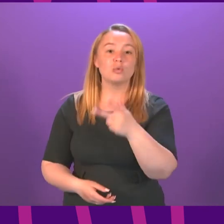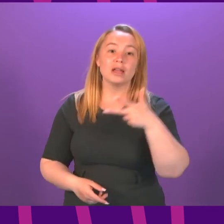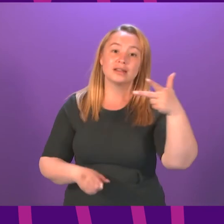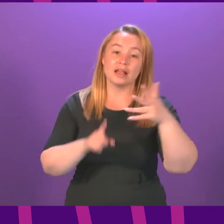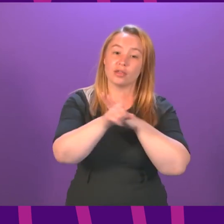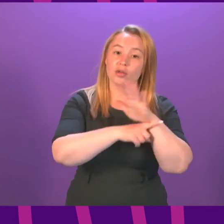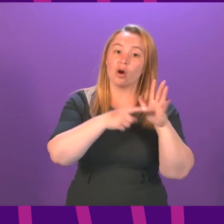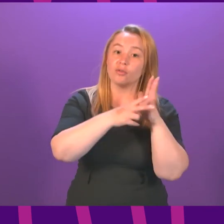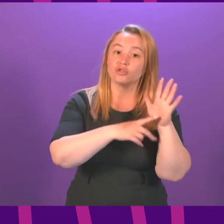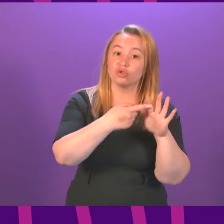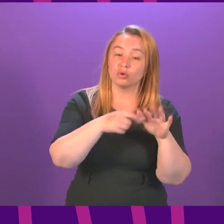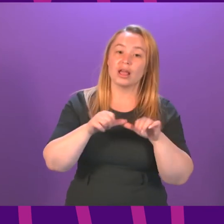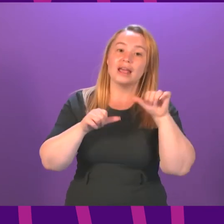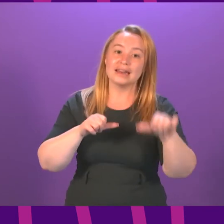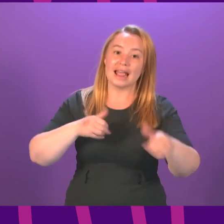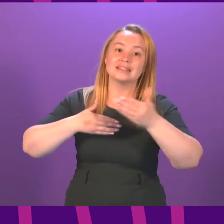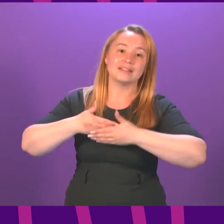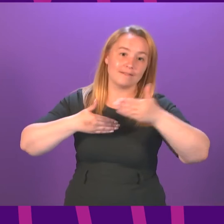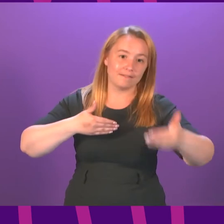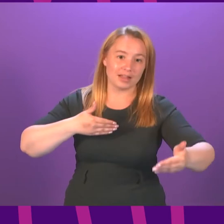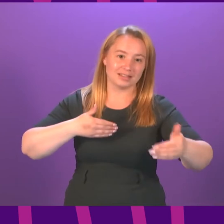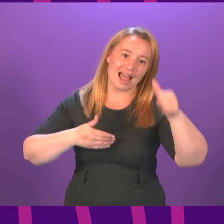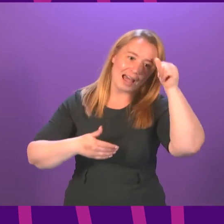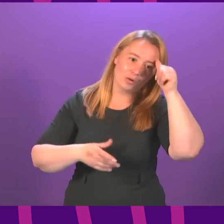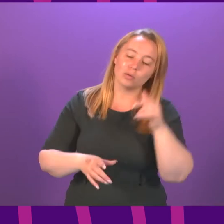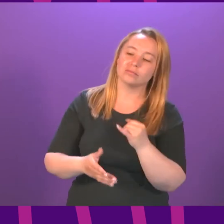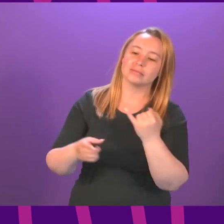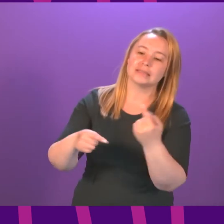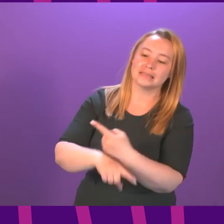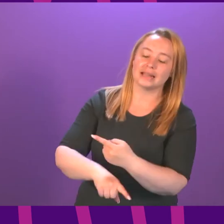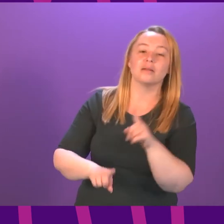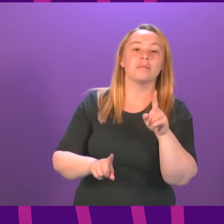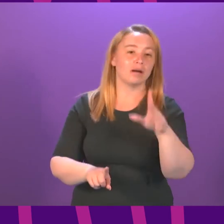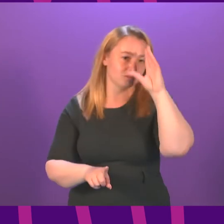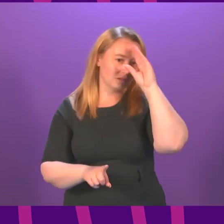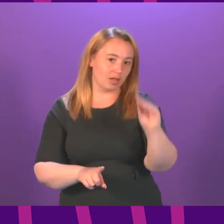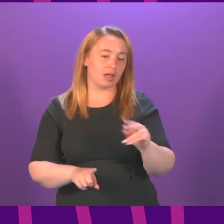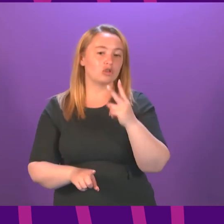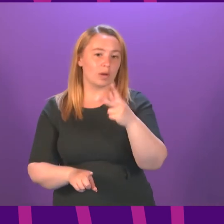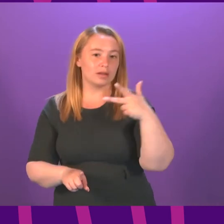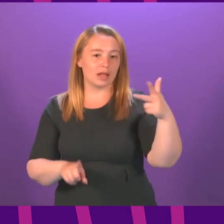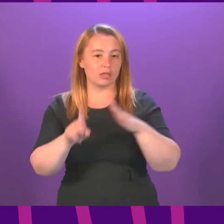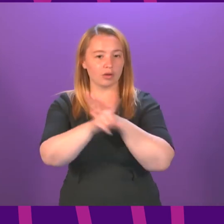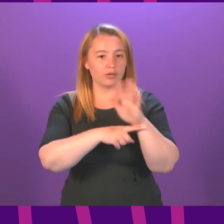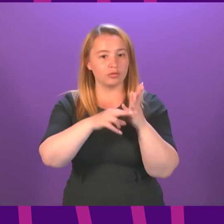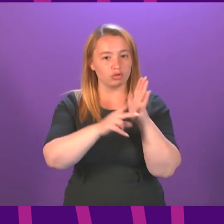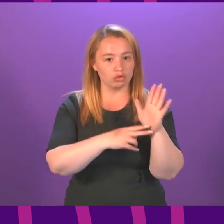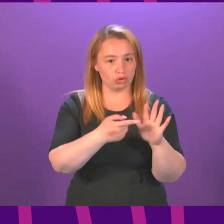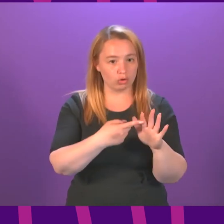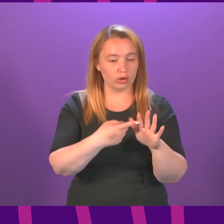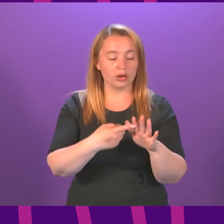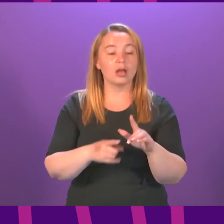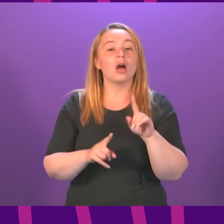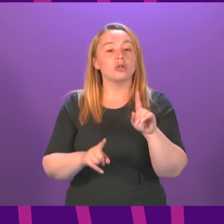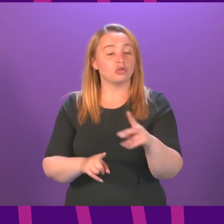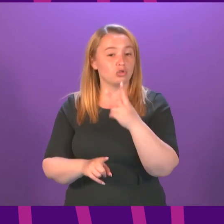that the next easing is and I know that was simply a slip but just to be clear 28th of June and I will set out in Parliament on the